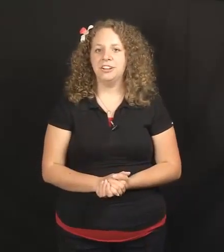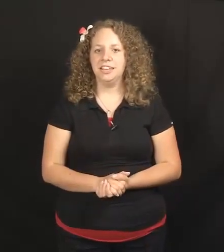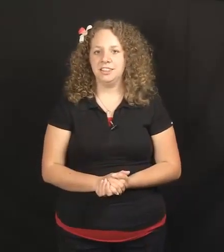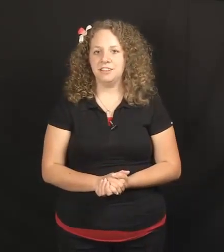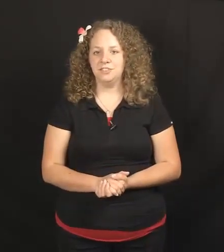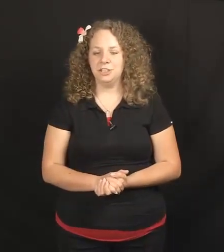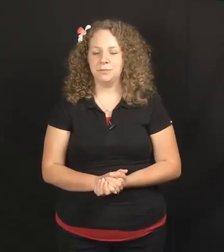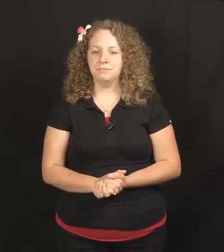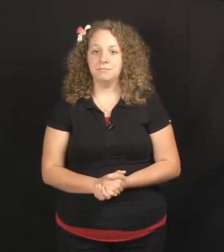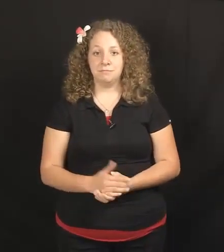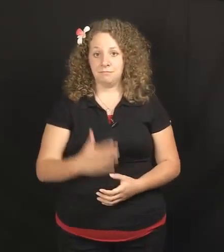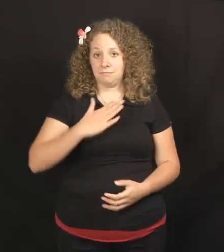he loved jeep.